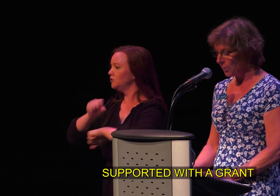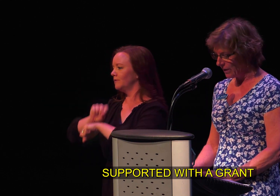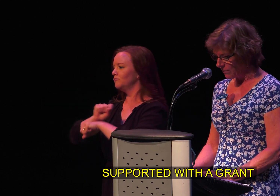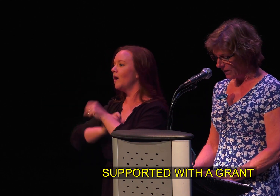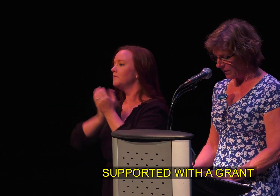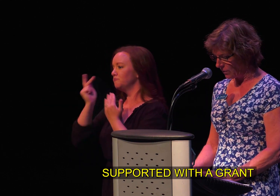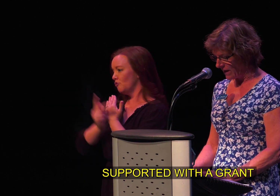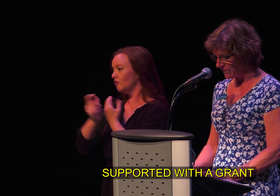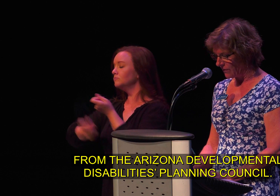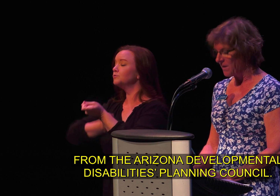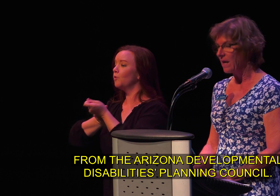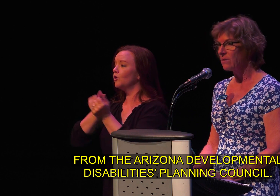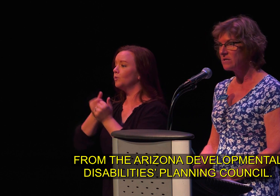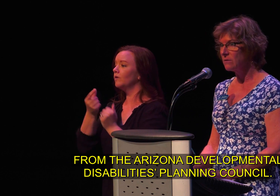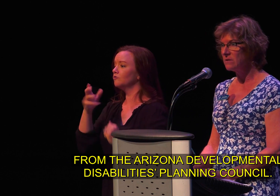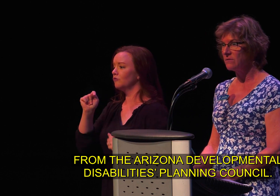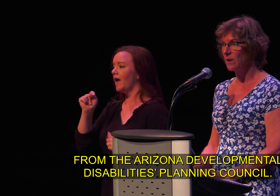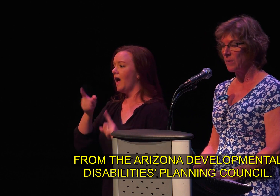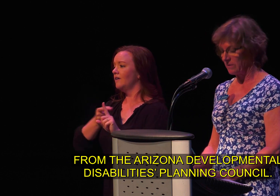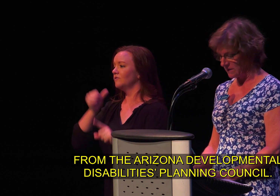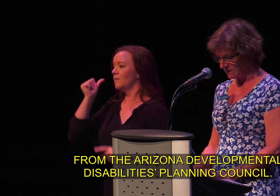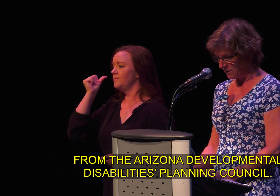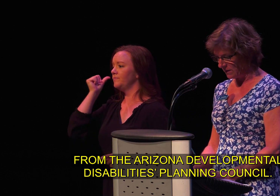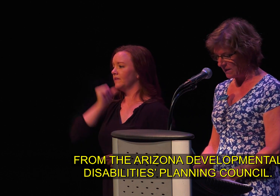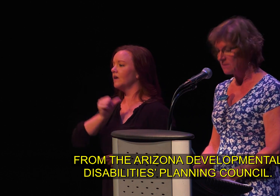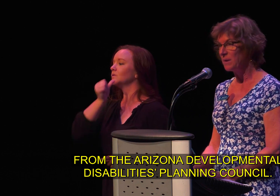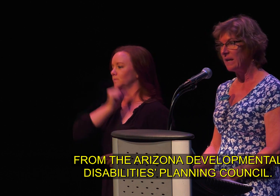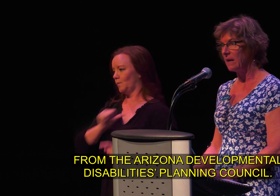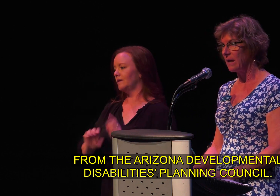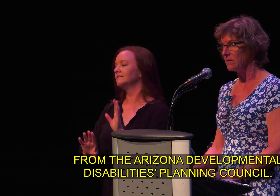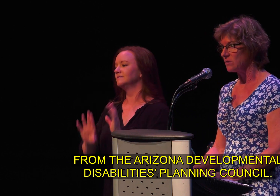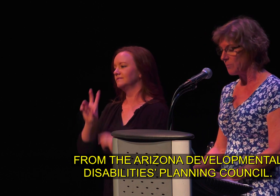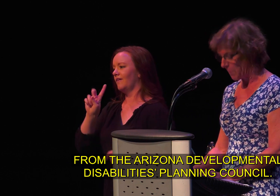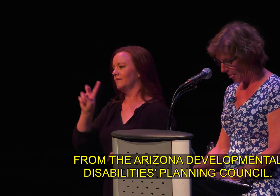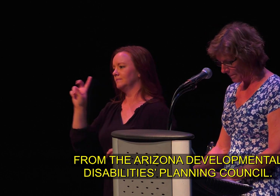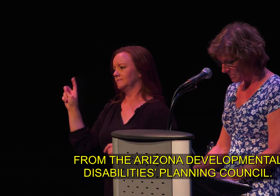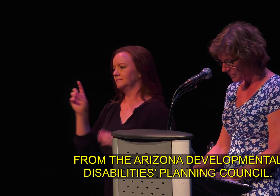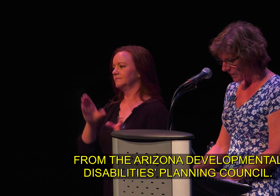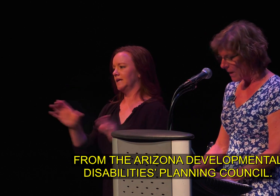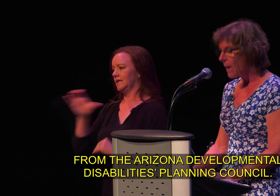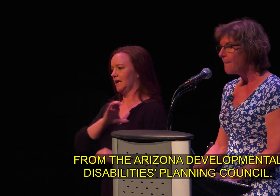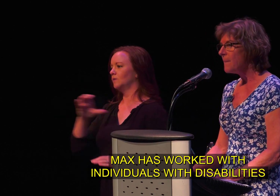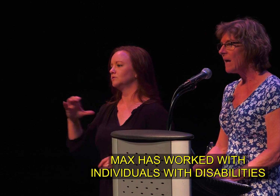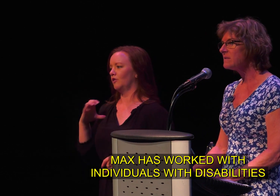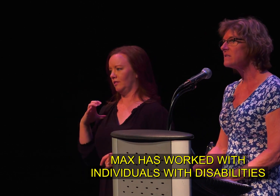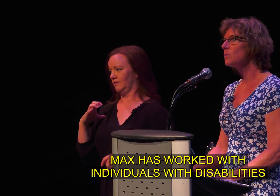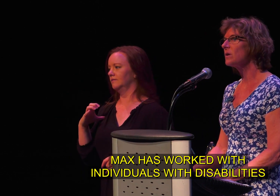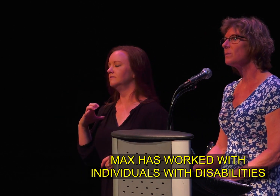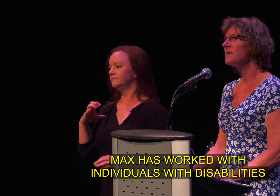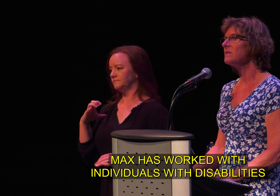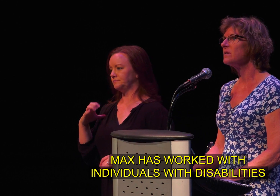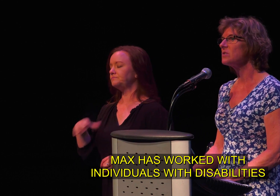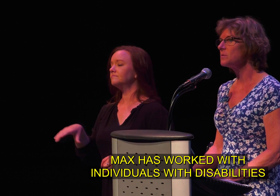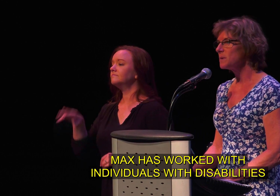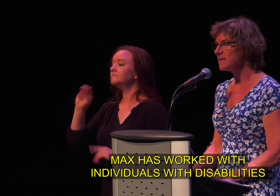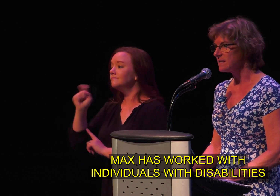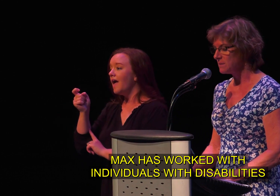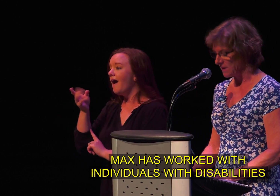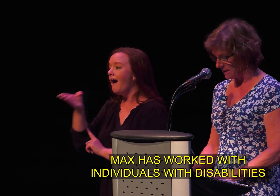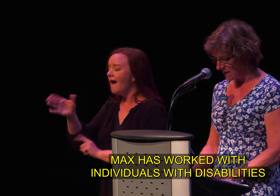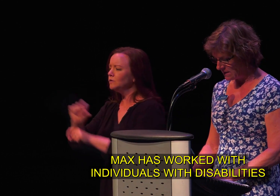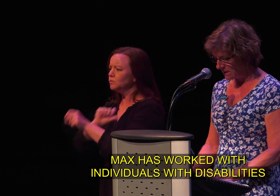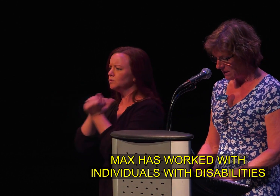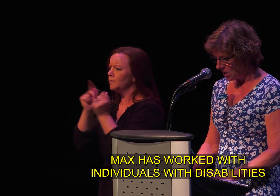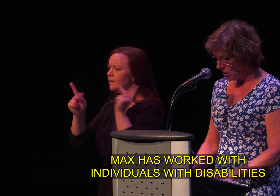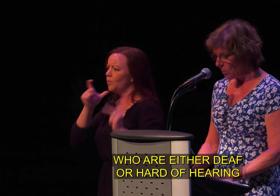supported with a grant from the Arizona Developmental Disabilities Planning Council. Max has worked with individuals with